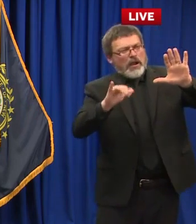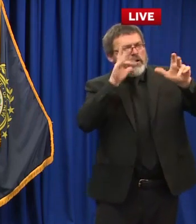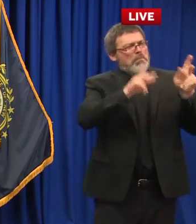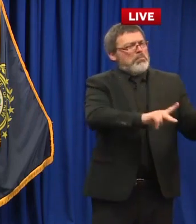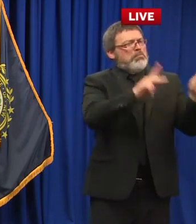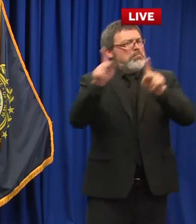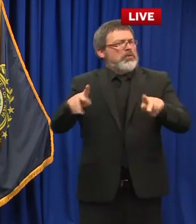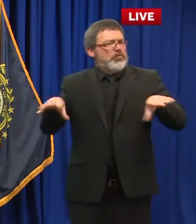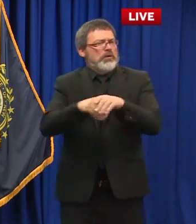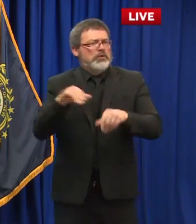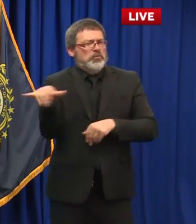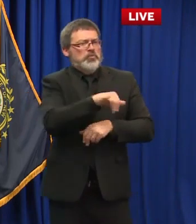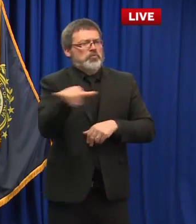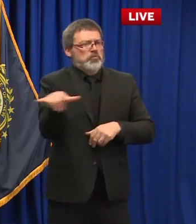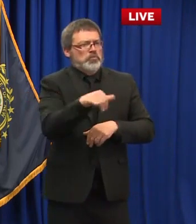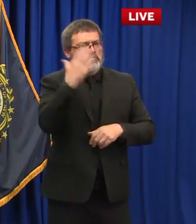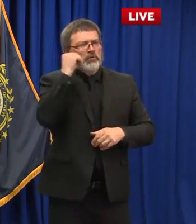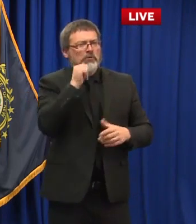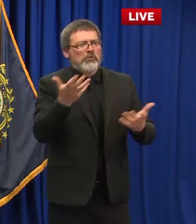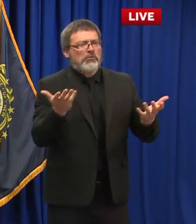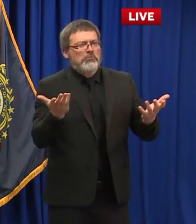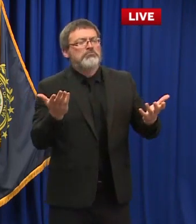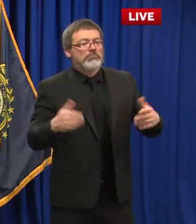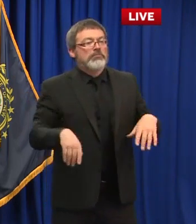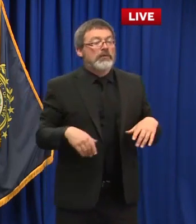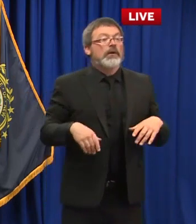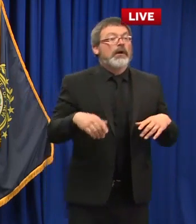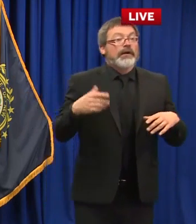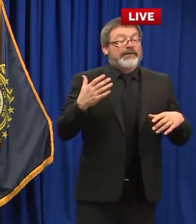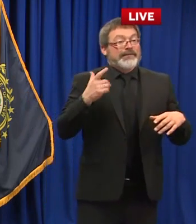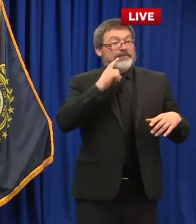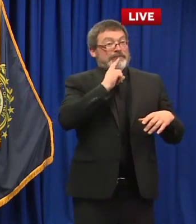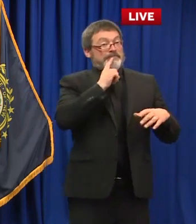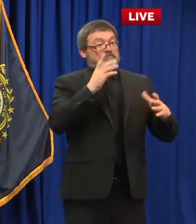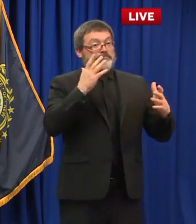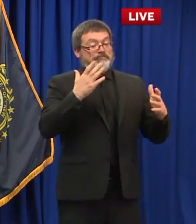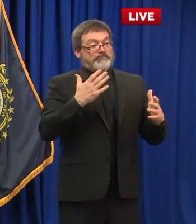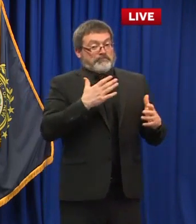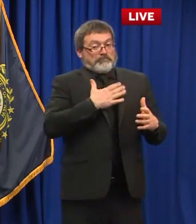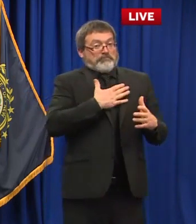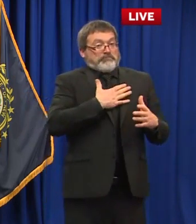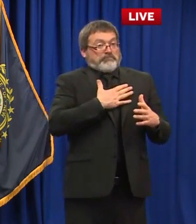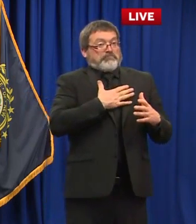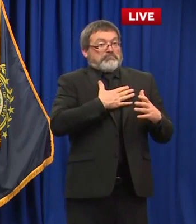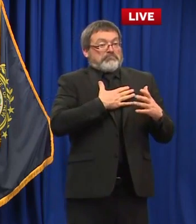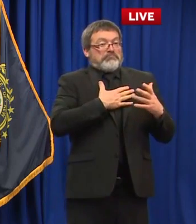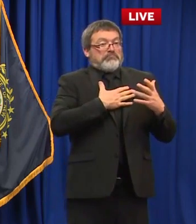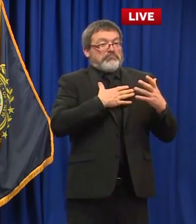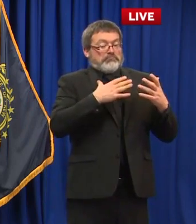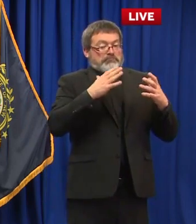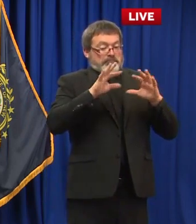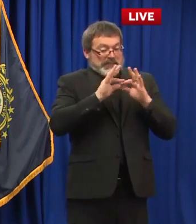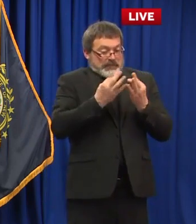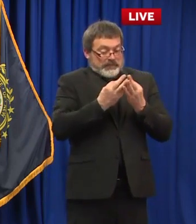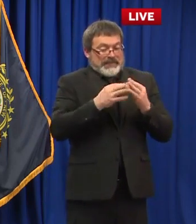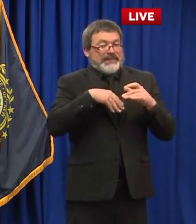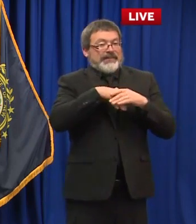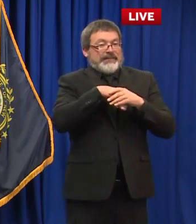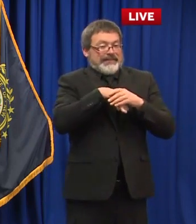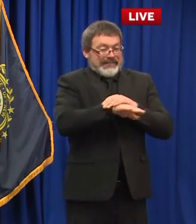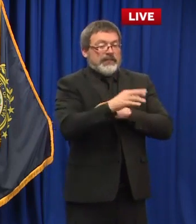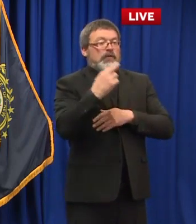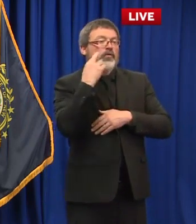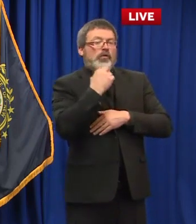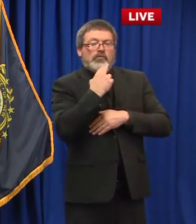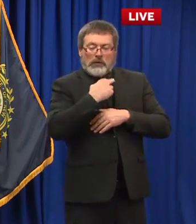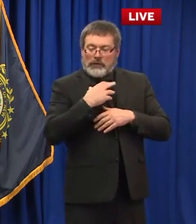you're usually there with let's say four or five people from your party uh the idea of interacting with the other party is very very limited um i typically don't walk around a restaurant